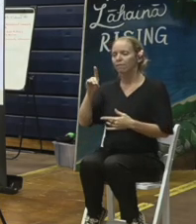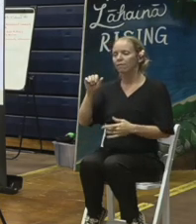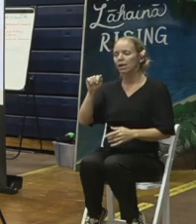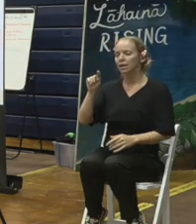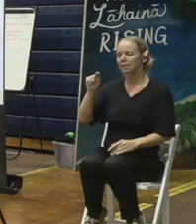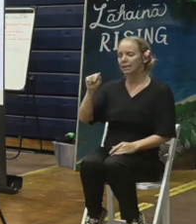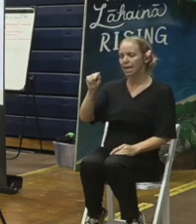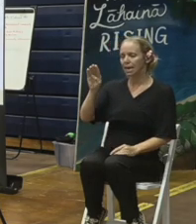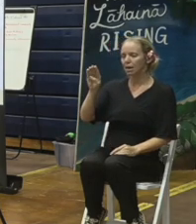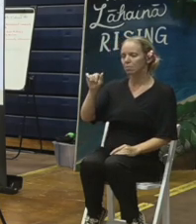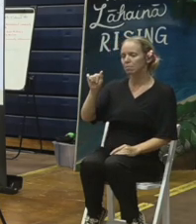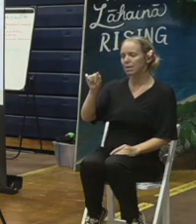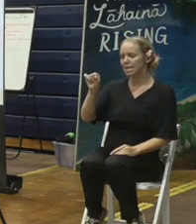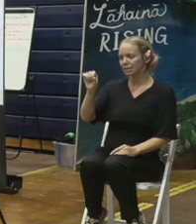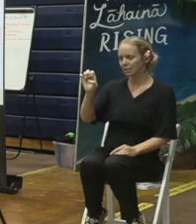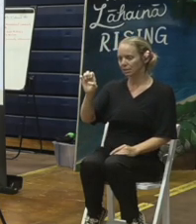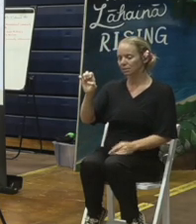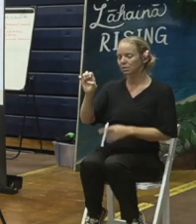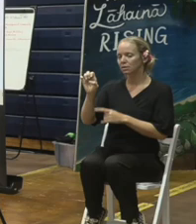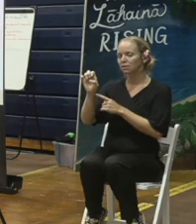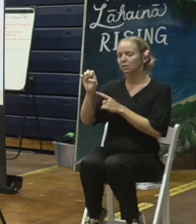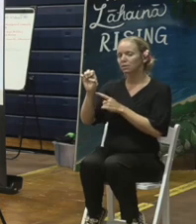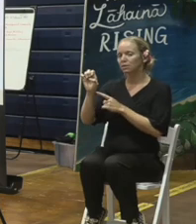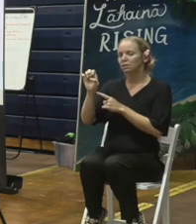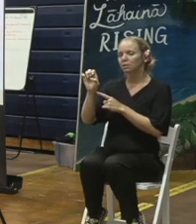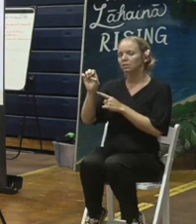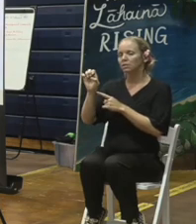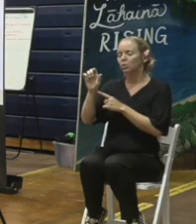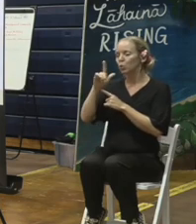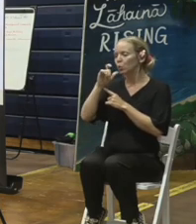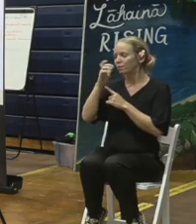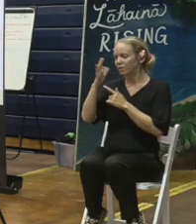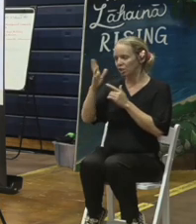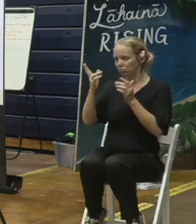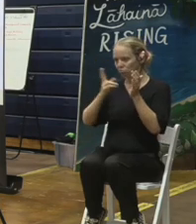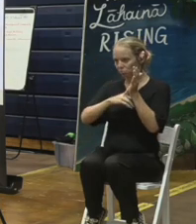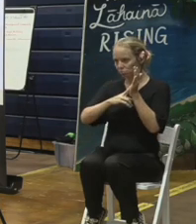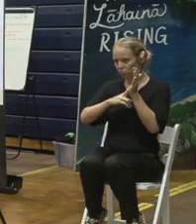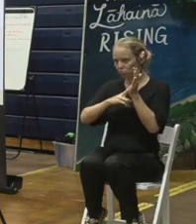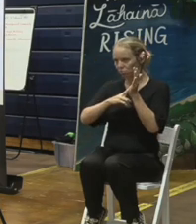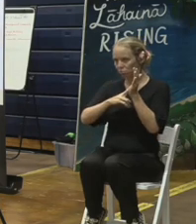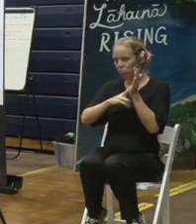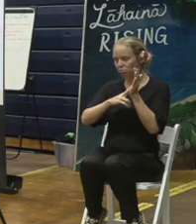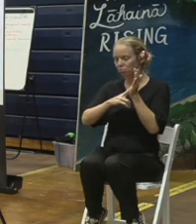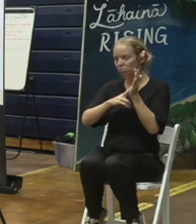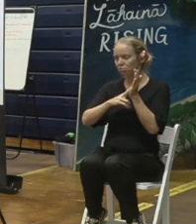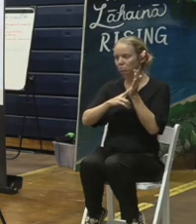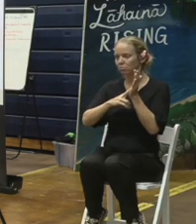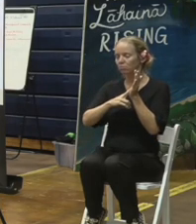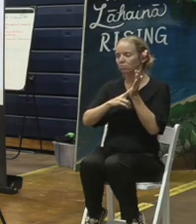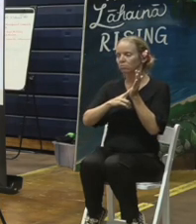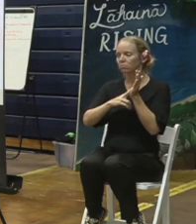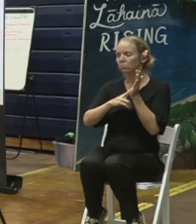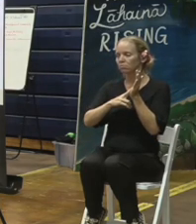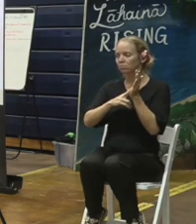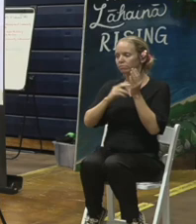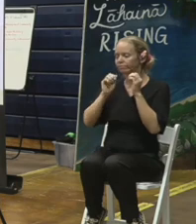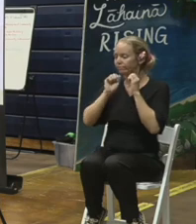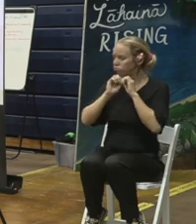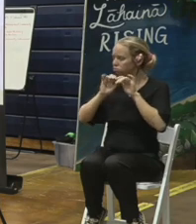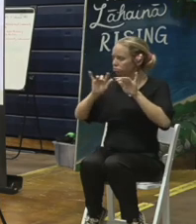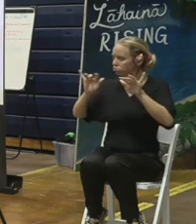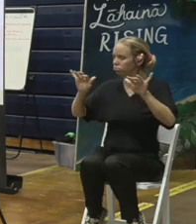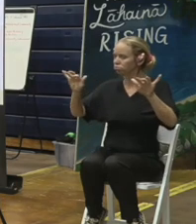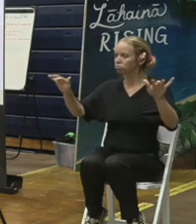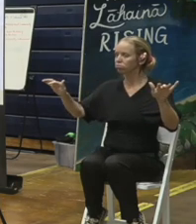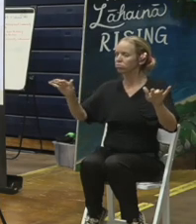people that we had signed up with for our initial petition to delay the reopening of West Maui and we blasted it we had